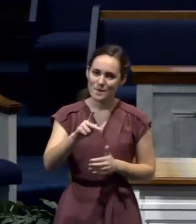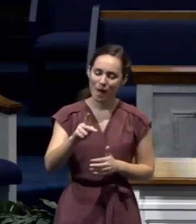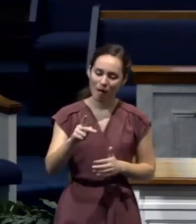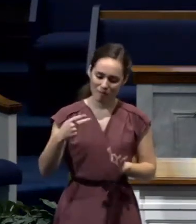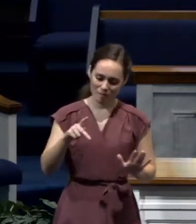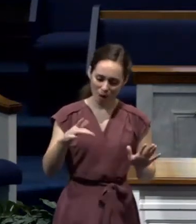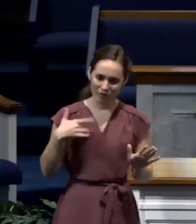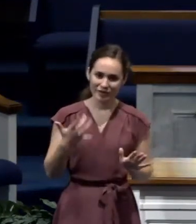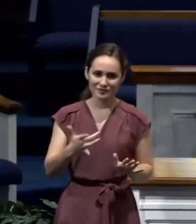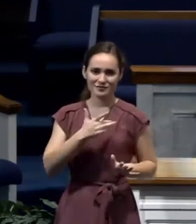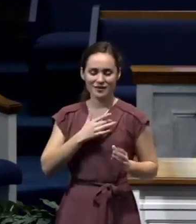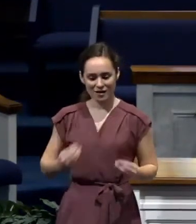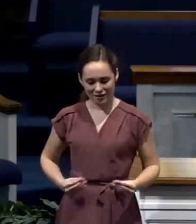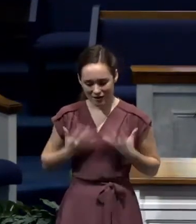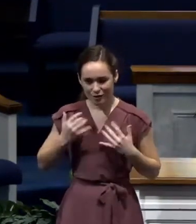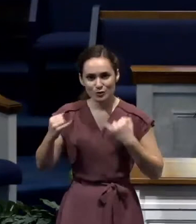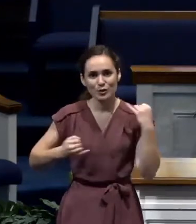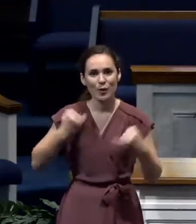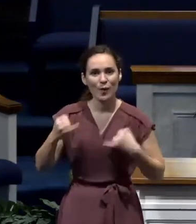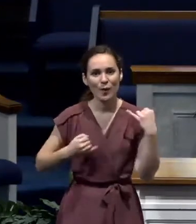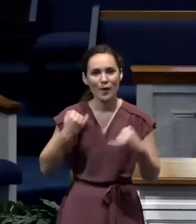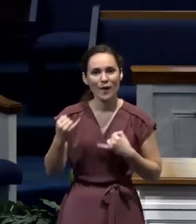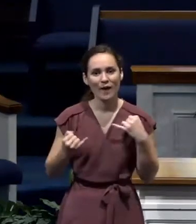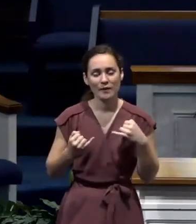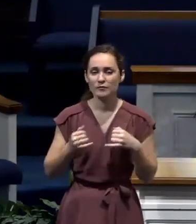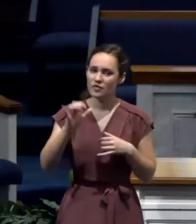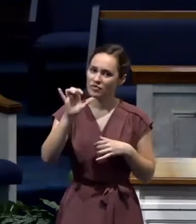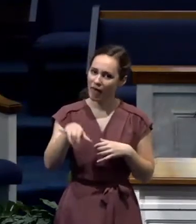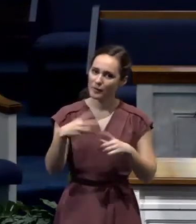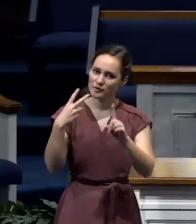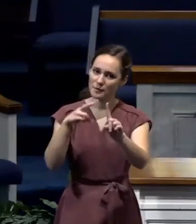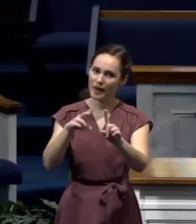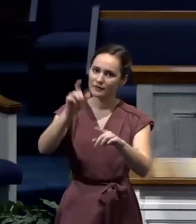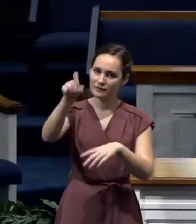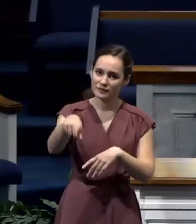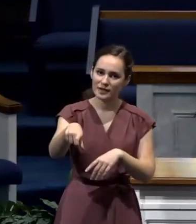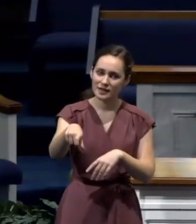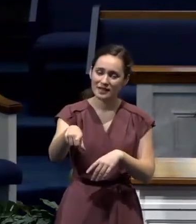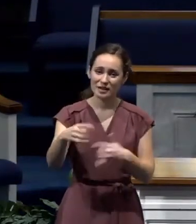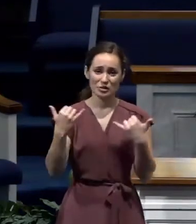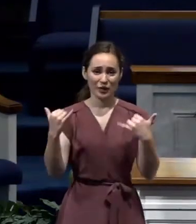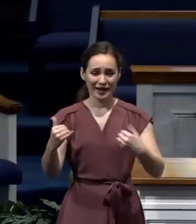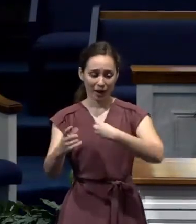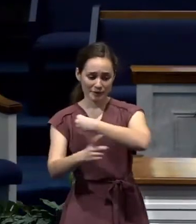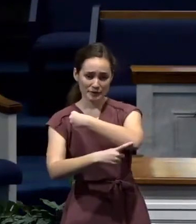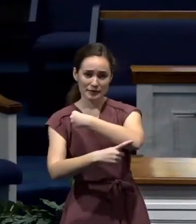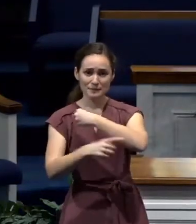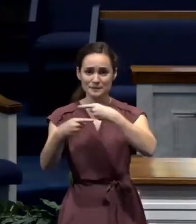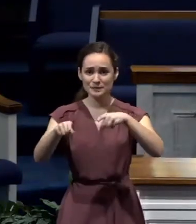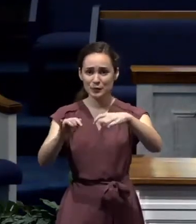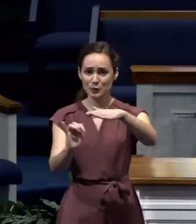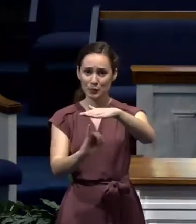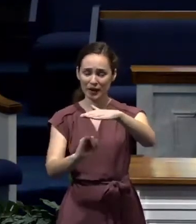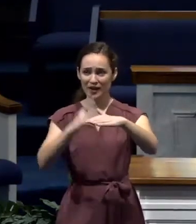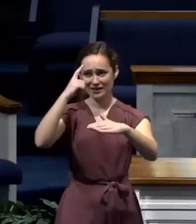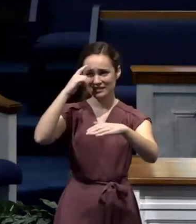And friend, that's what we should think about. When, you know, the temptation is, when we're in this quarantine, you know, we're thinking, oh, how long? And, you the governor has too